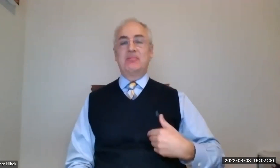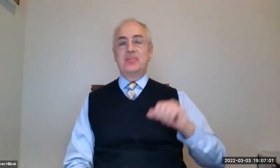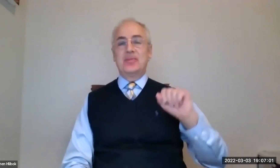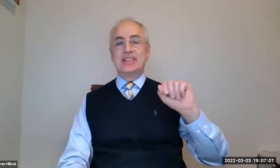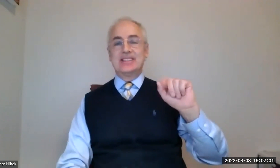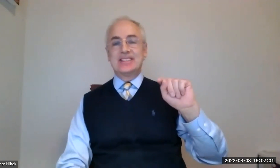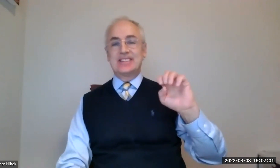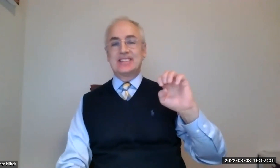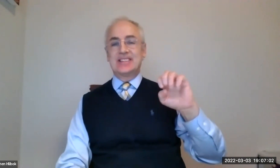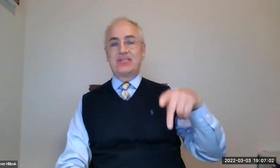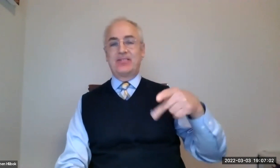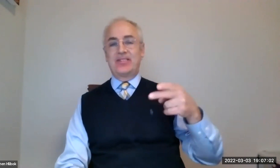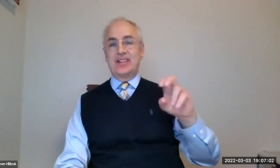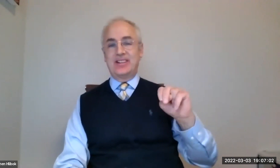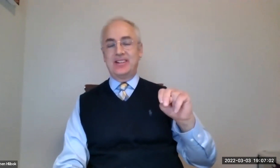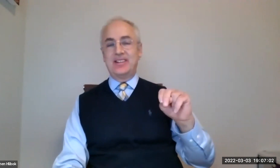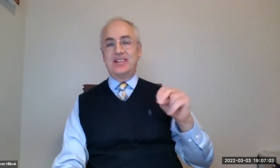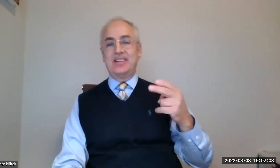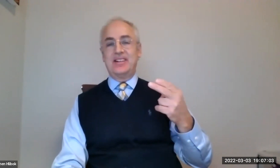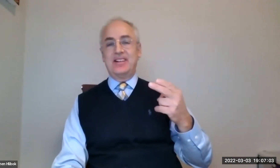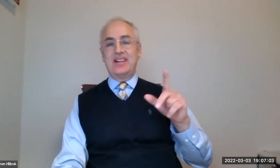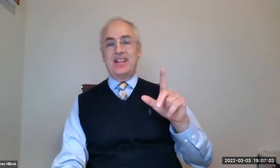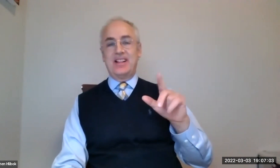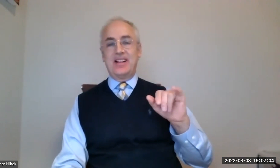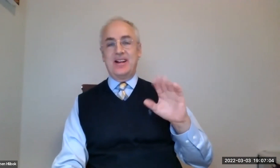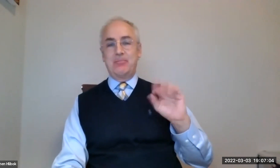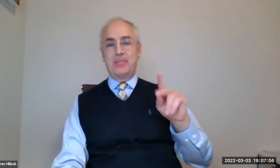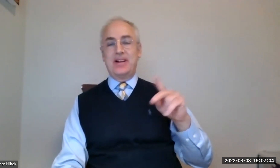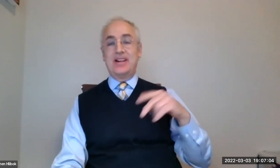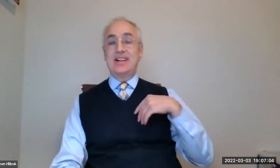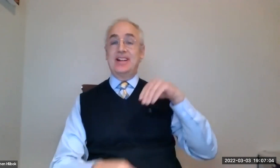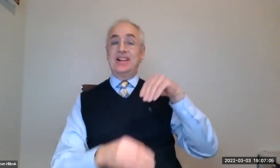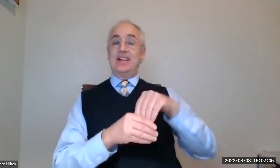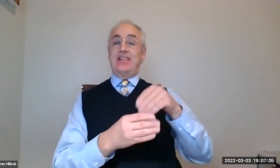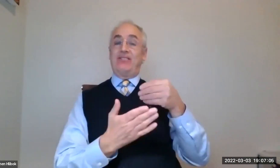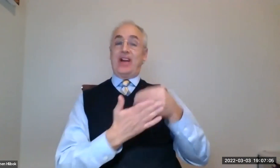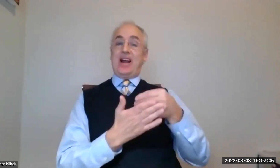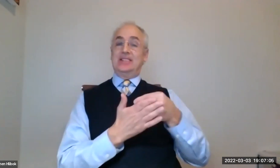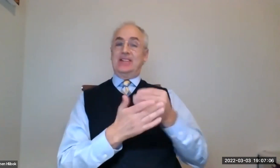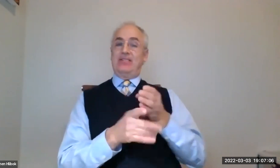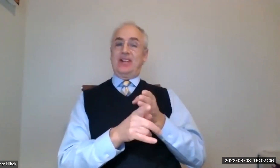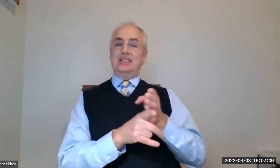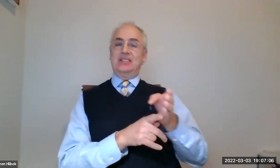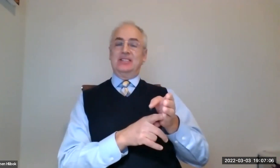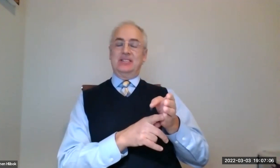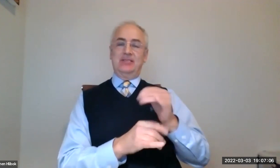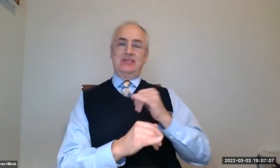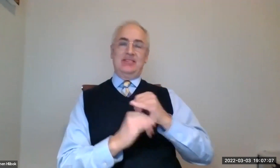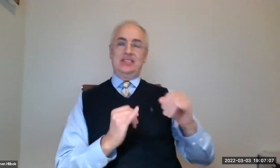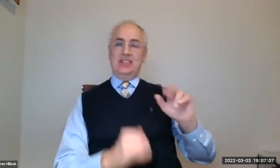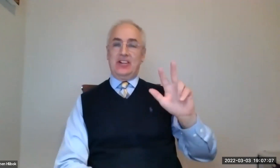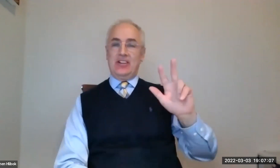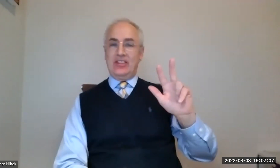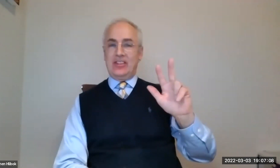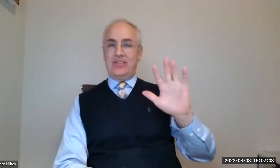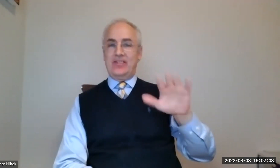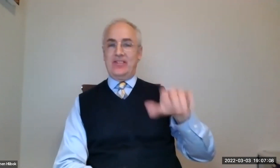While the PowerPoint's opening, I'll go ahead and introduce myself. My name is Steven Liebach. And I am in the financial